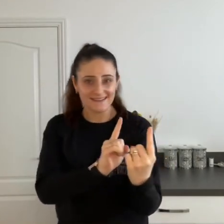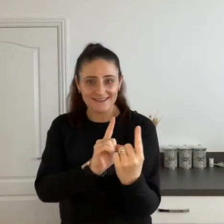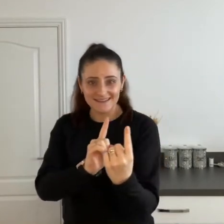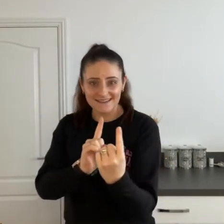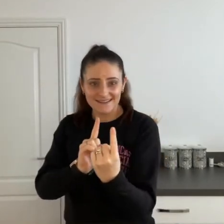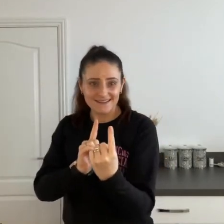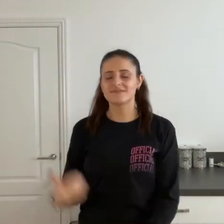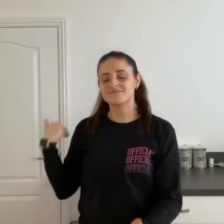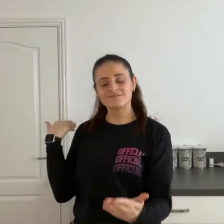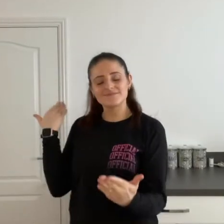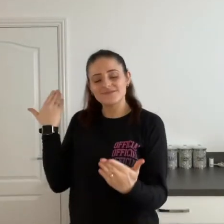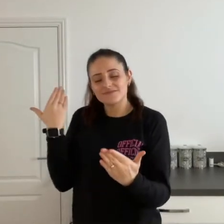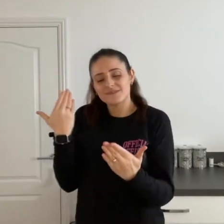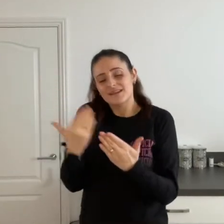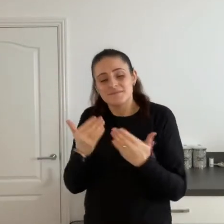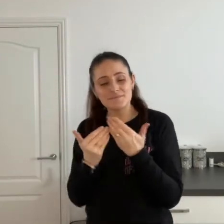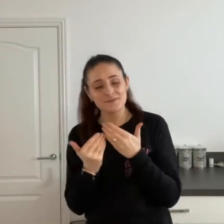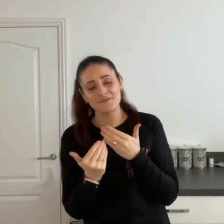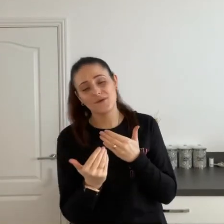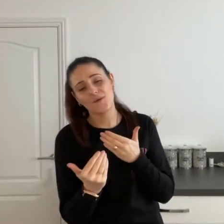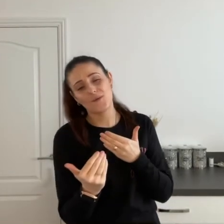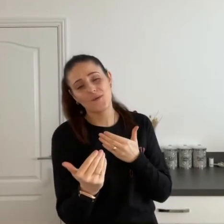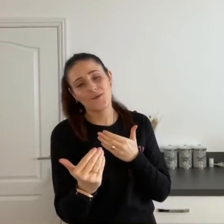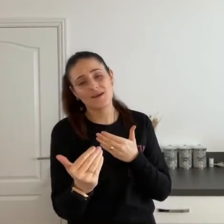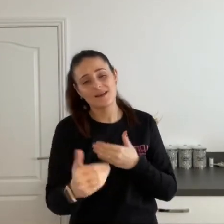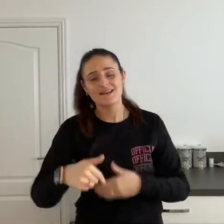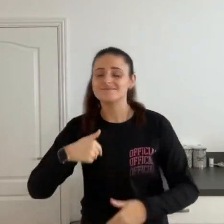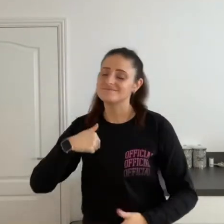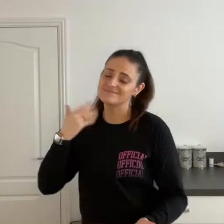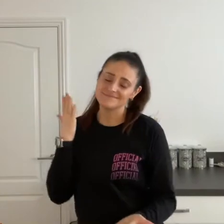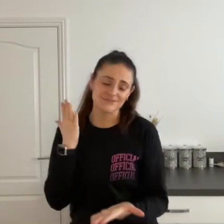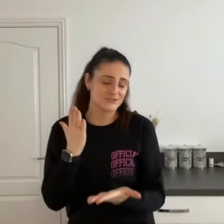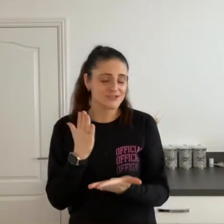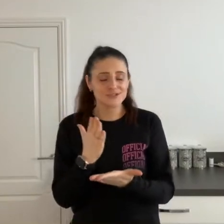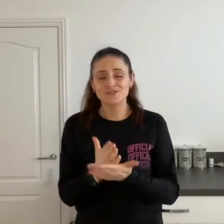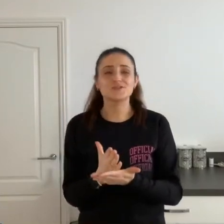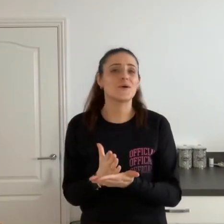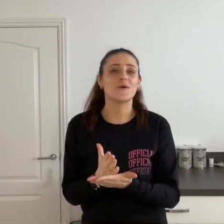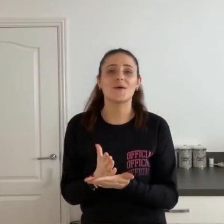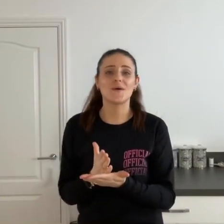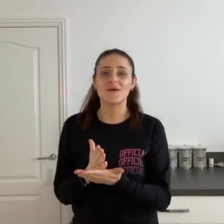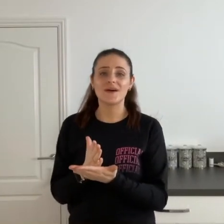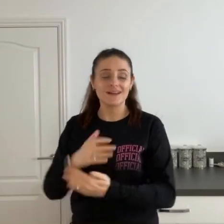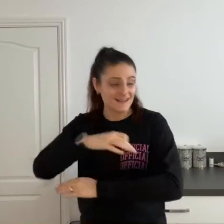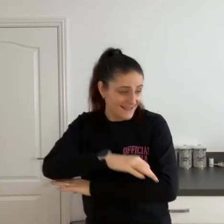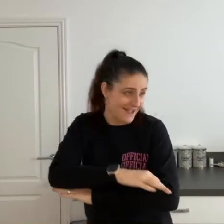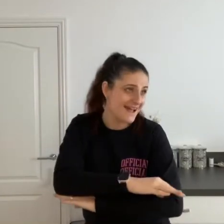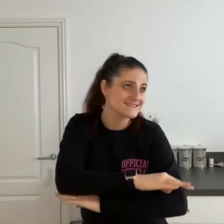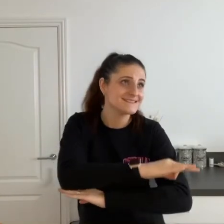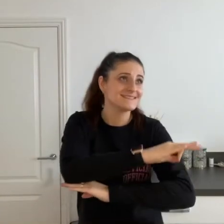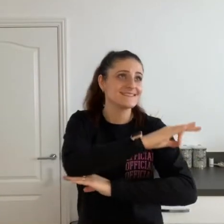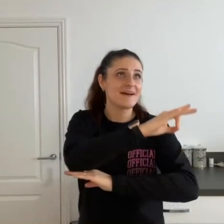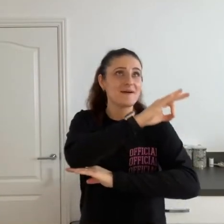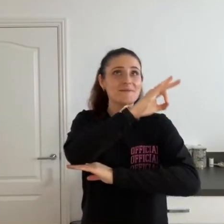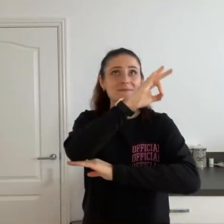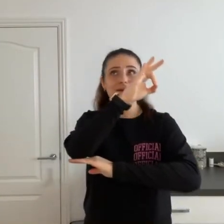Ever as before Ever just as sure As the sun will